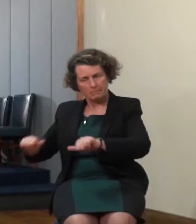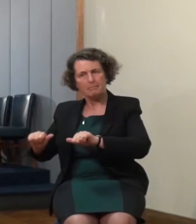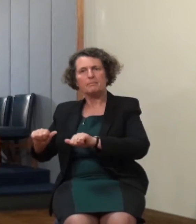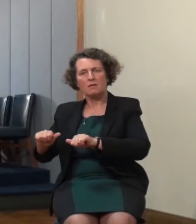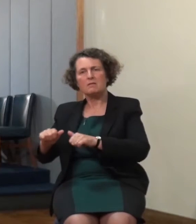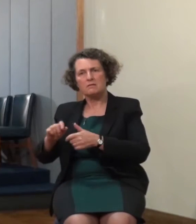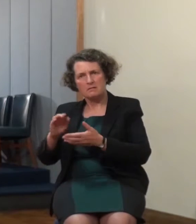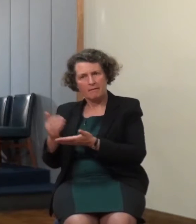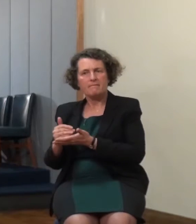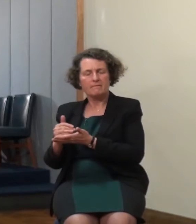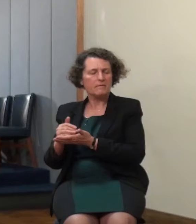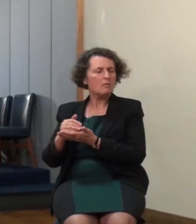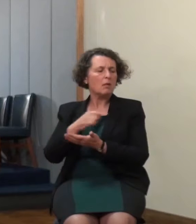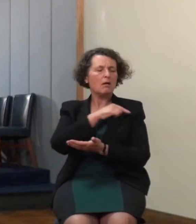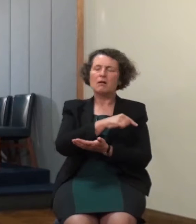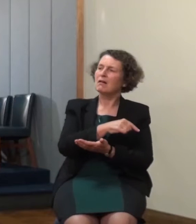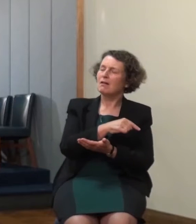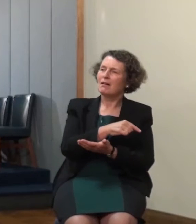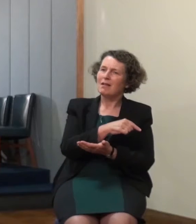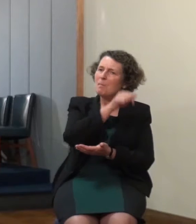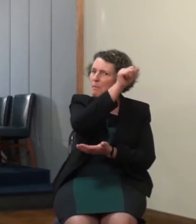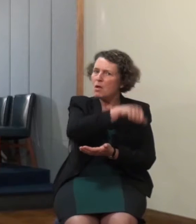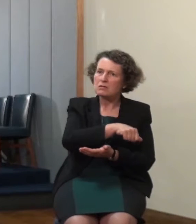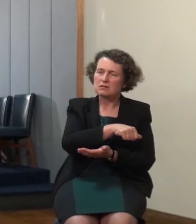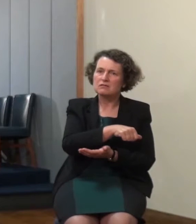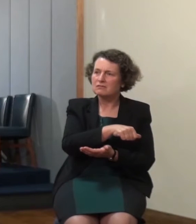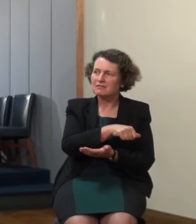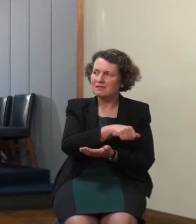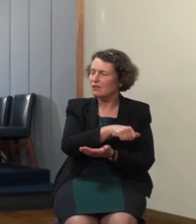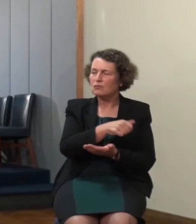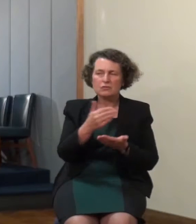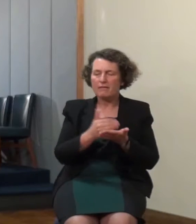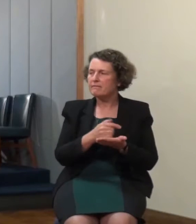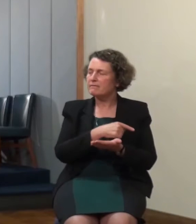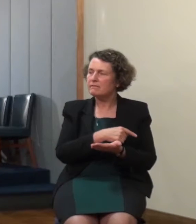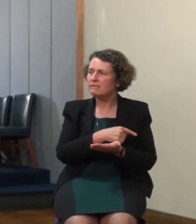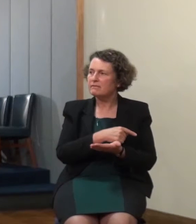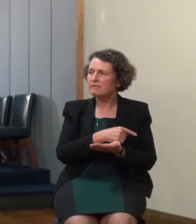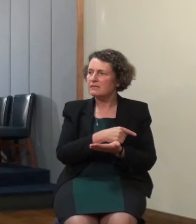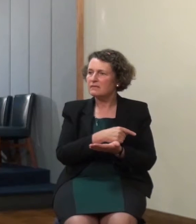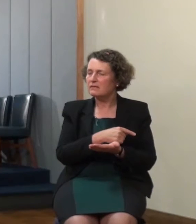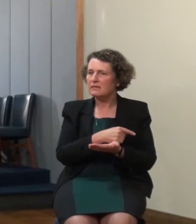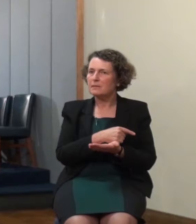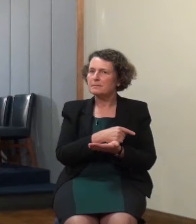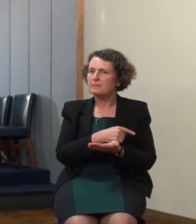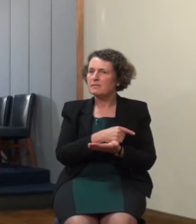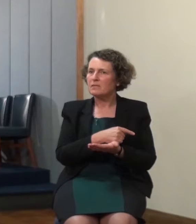like he did and an awful lot of the people who lead the church down wrong paths will turn out to be